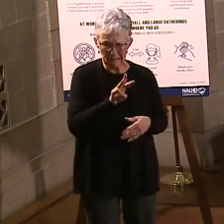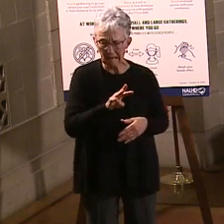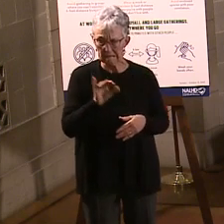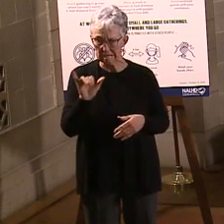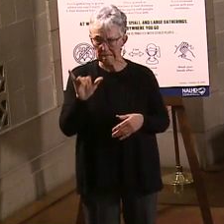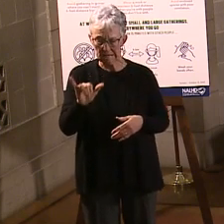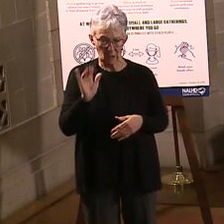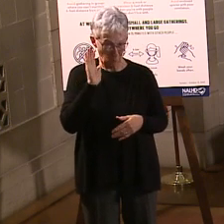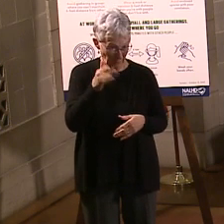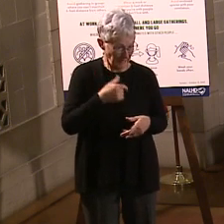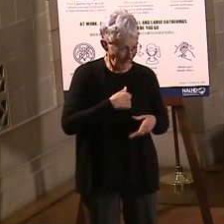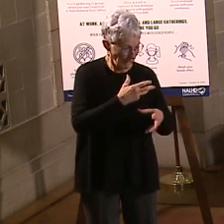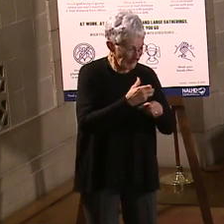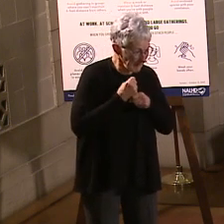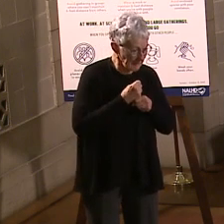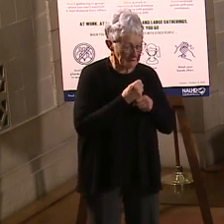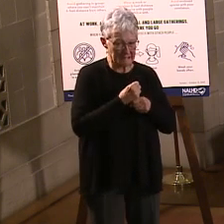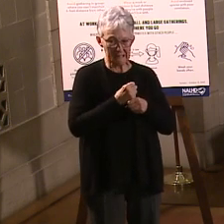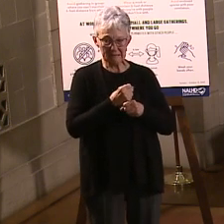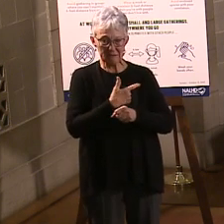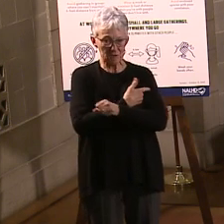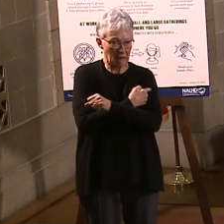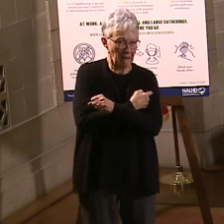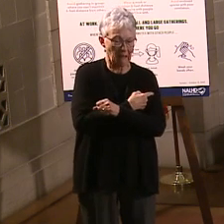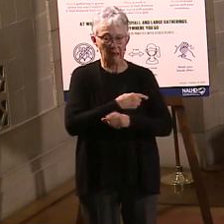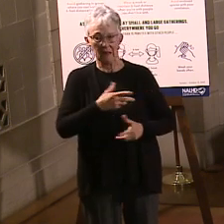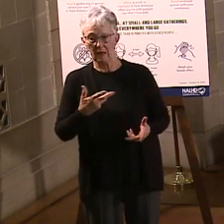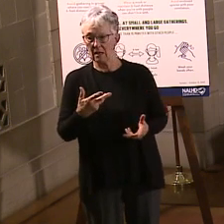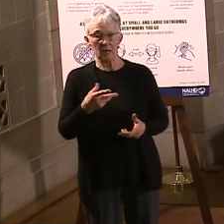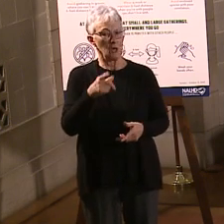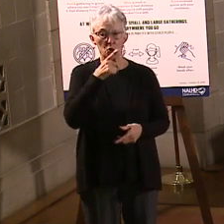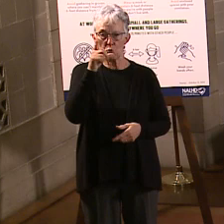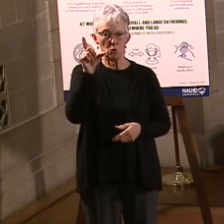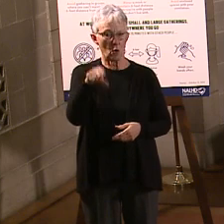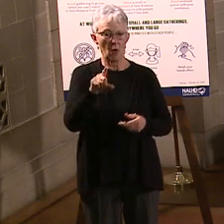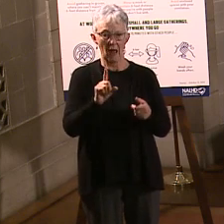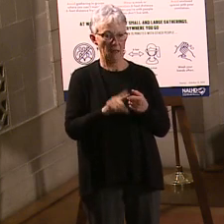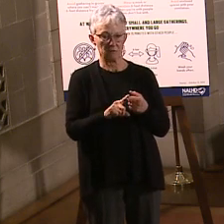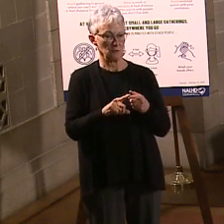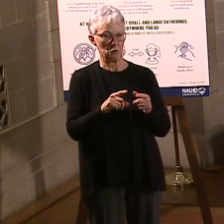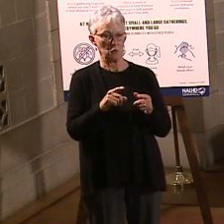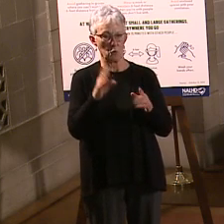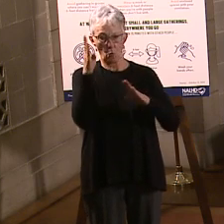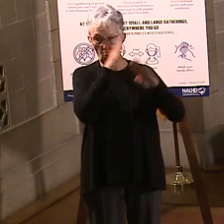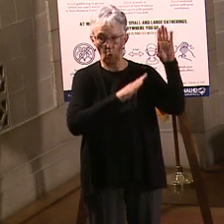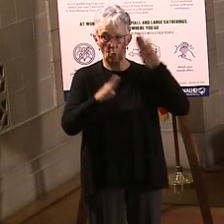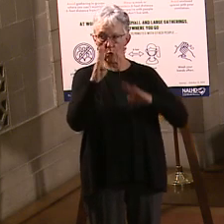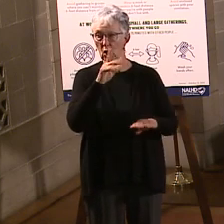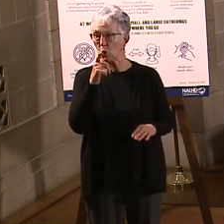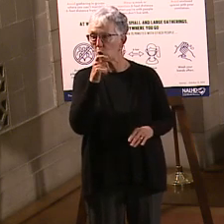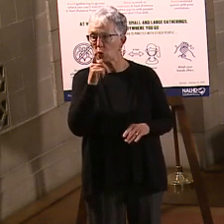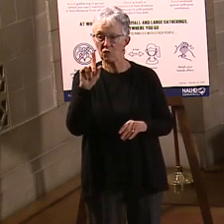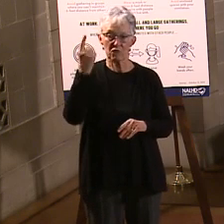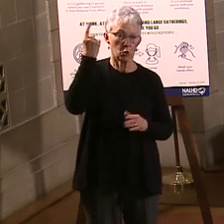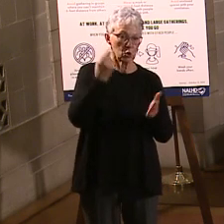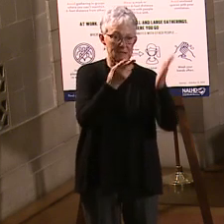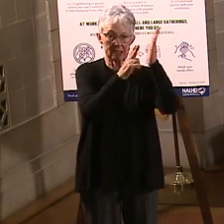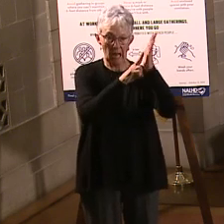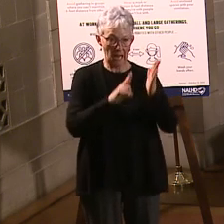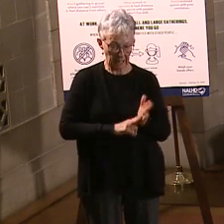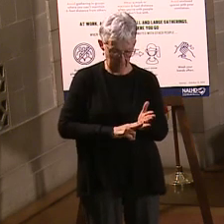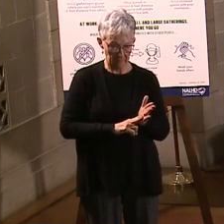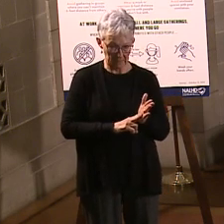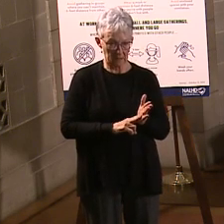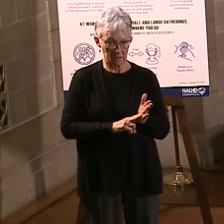the deal, right? You don't have to stand in line over this. It is not a first in, first out. We need to get you in. So do it at some point.